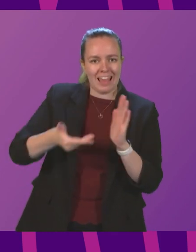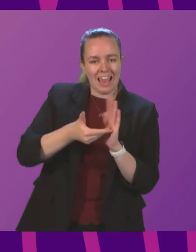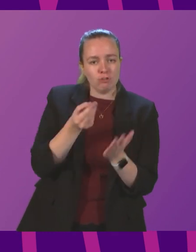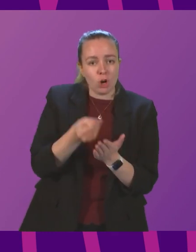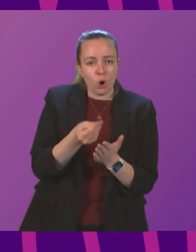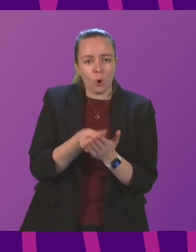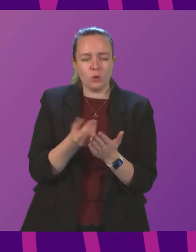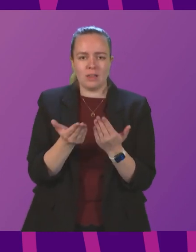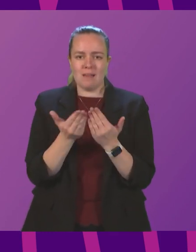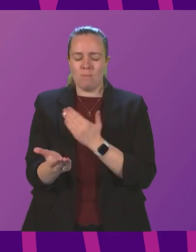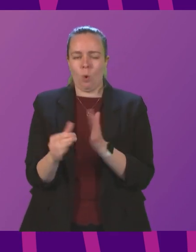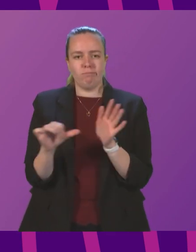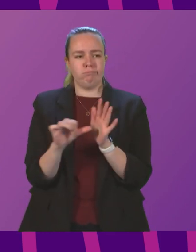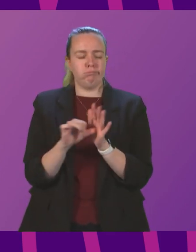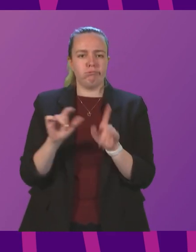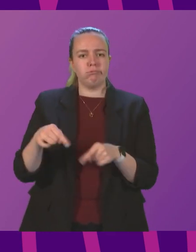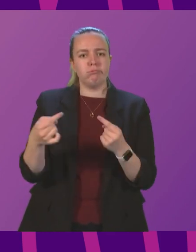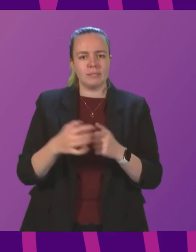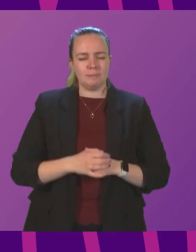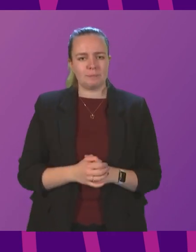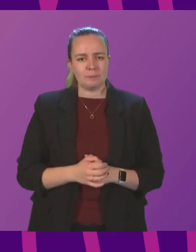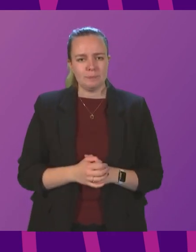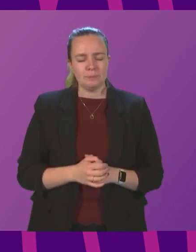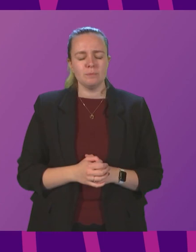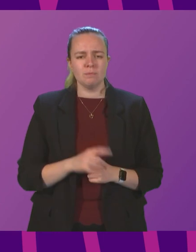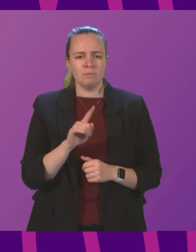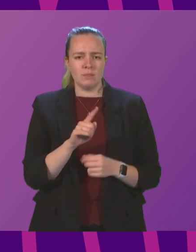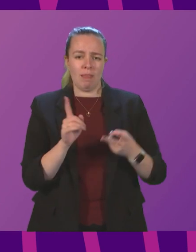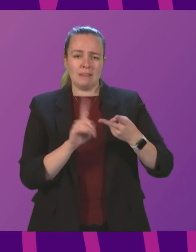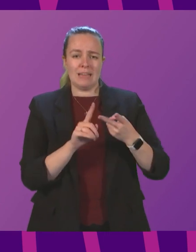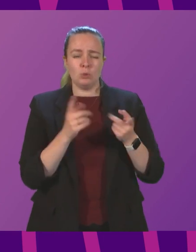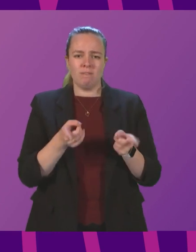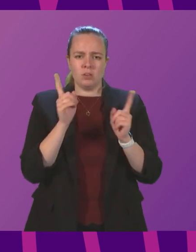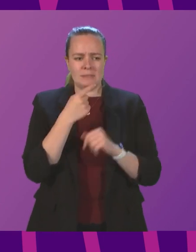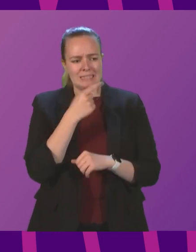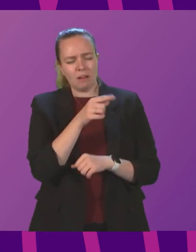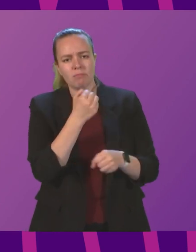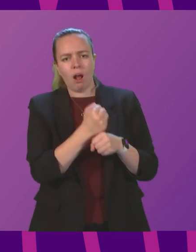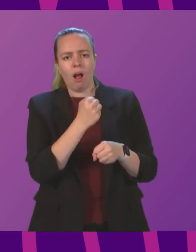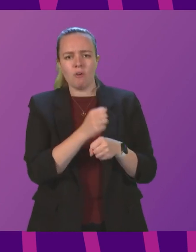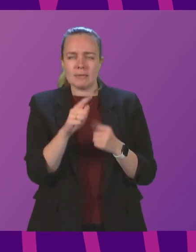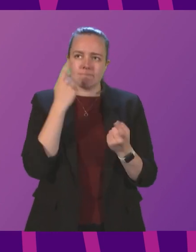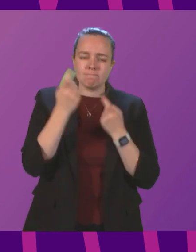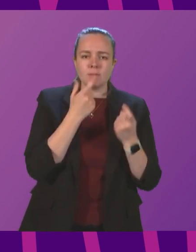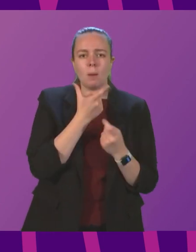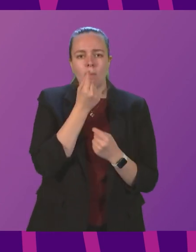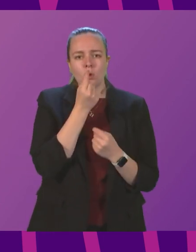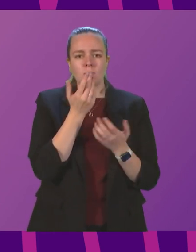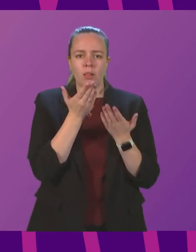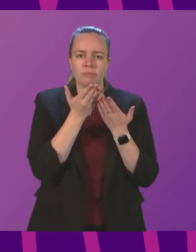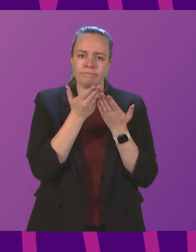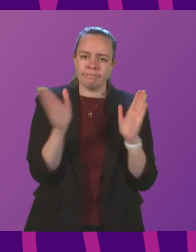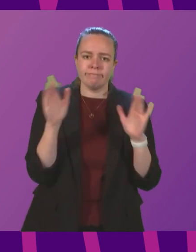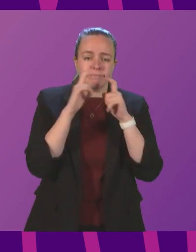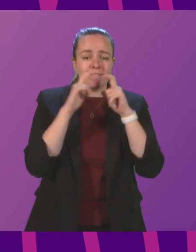and extra hassle. And finally, the Deputy First Minister says the government is considering extending the use of face